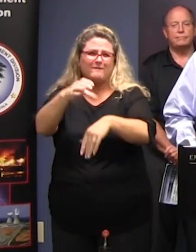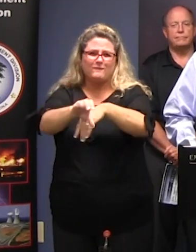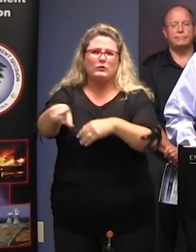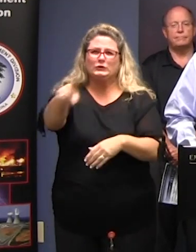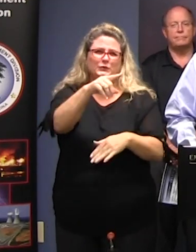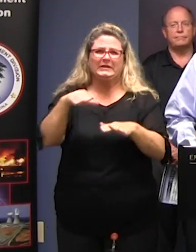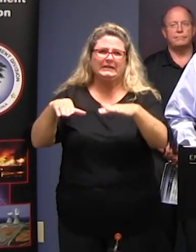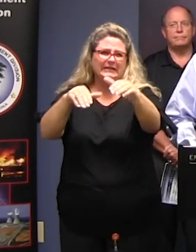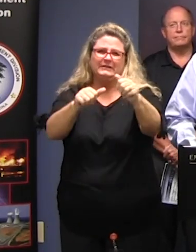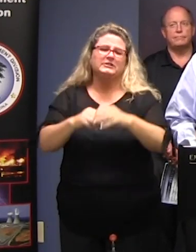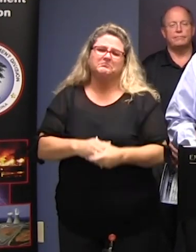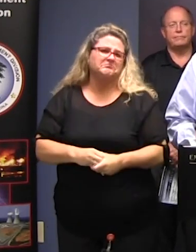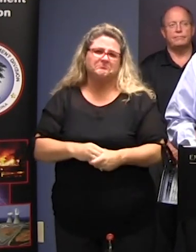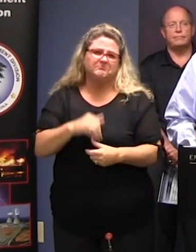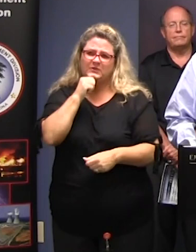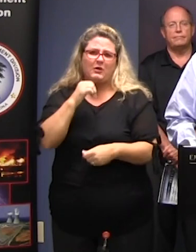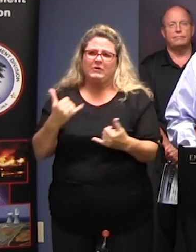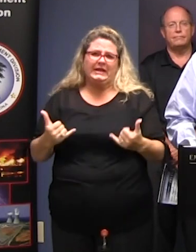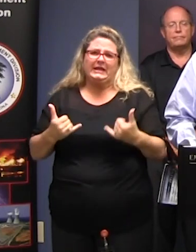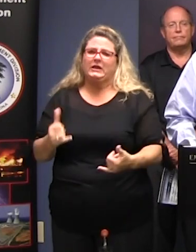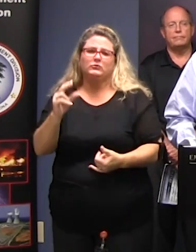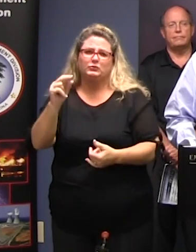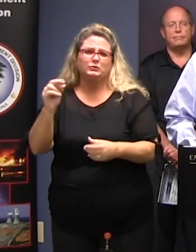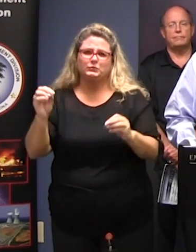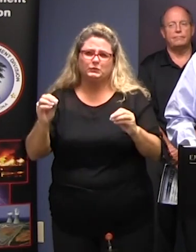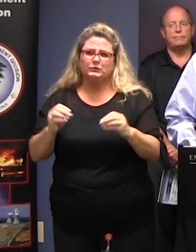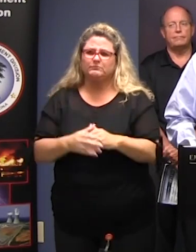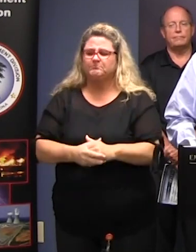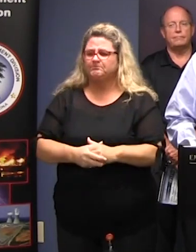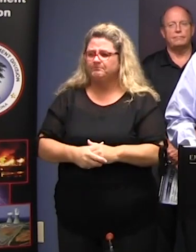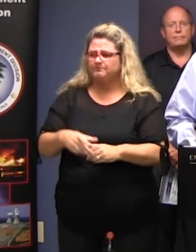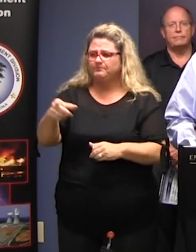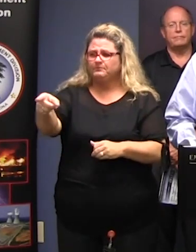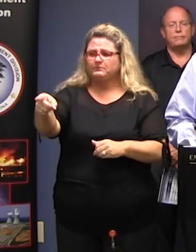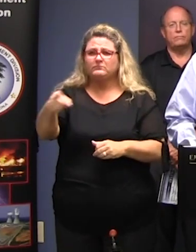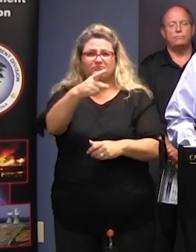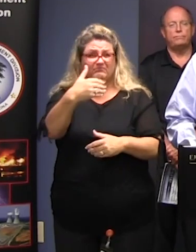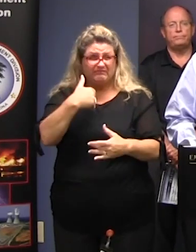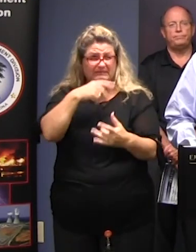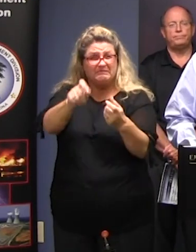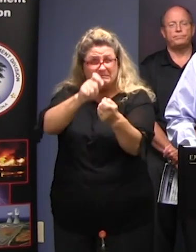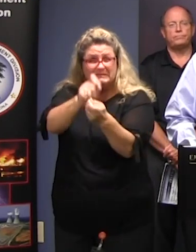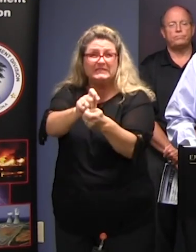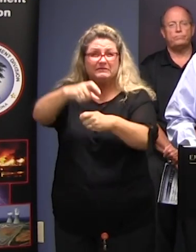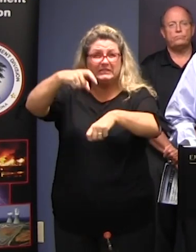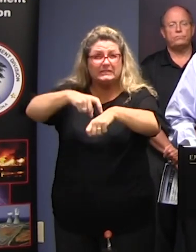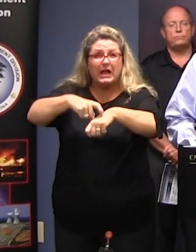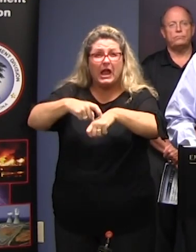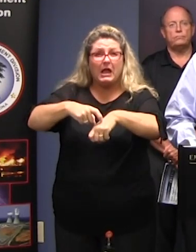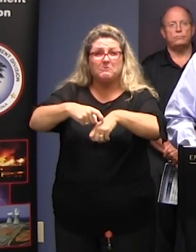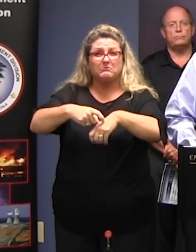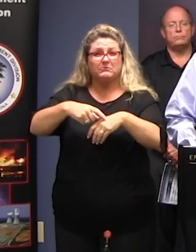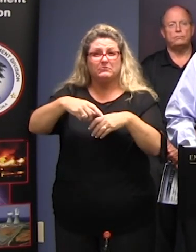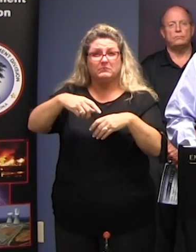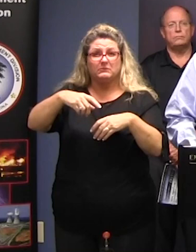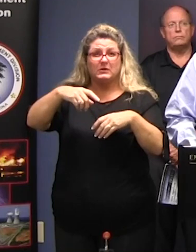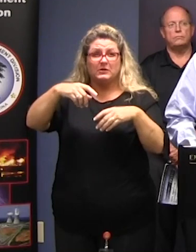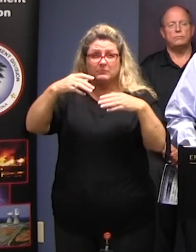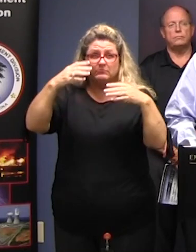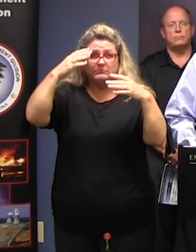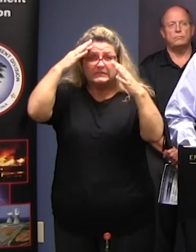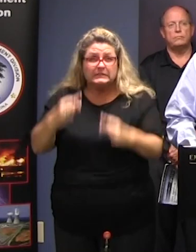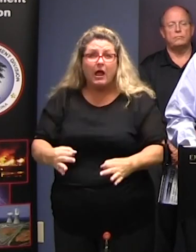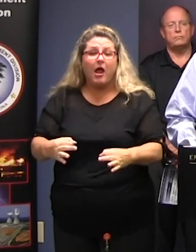anyone to leave At this time Is there like a drop-dead time where you feel like you have to make a call on that?